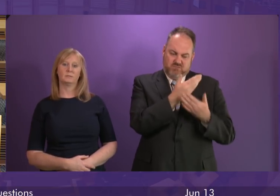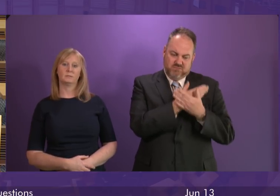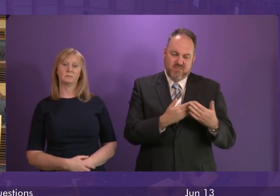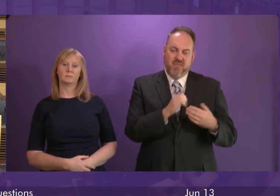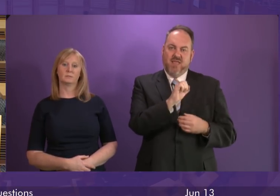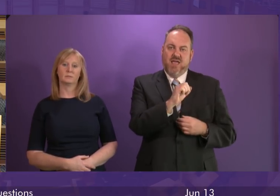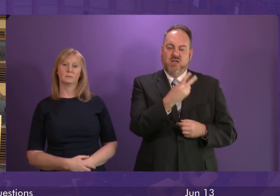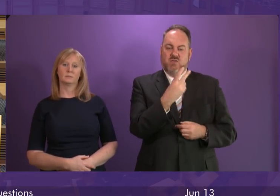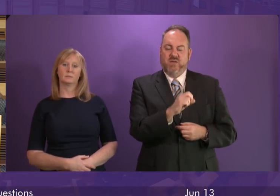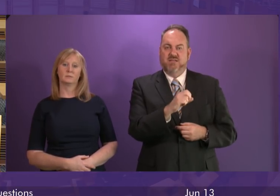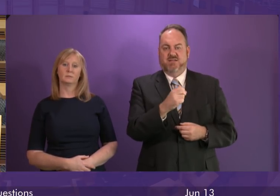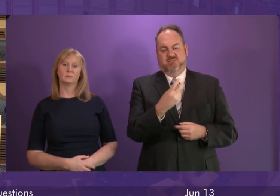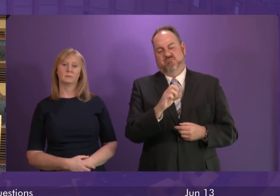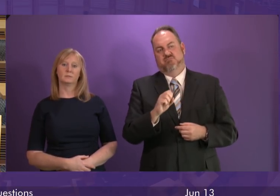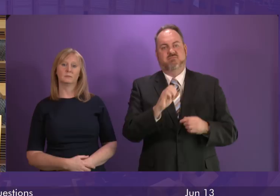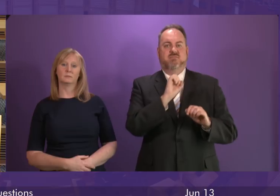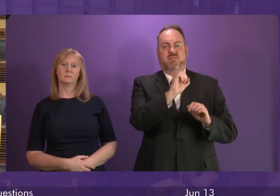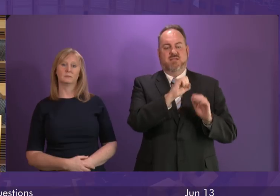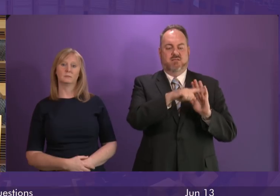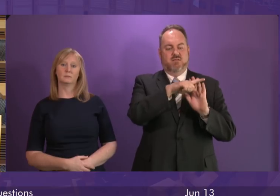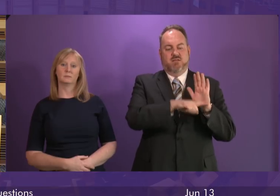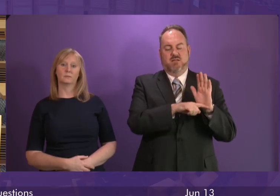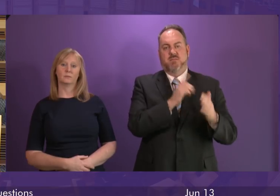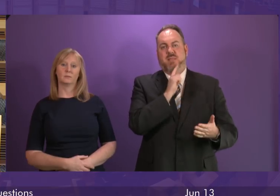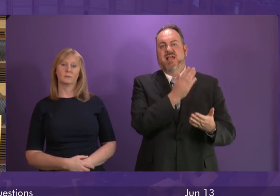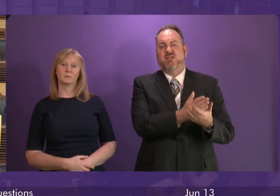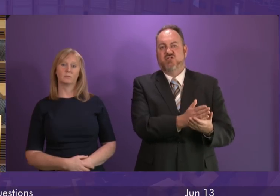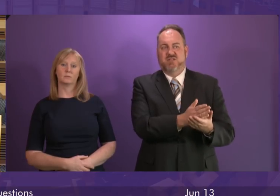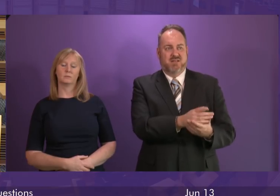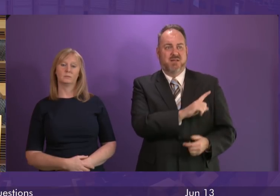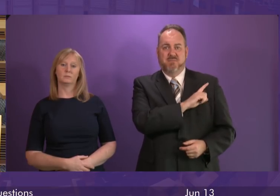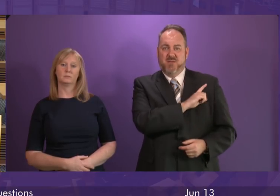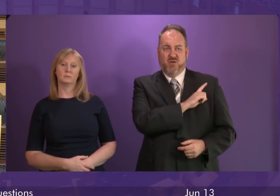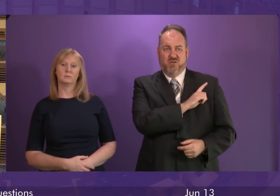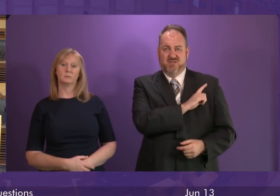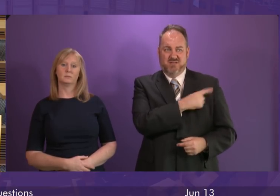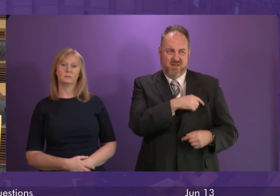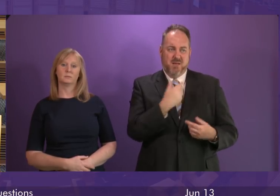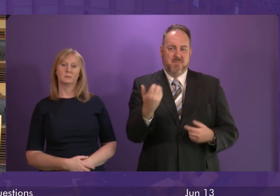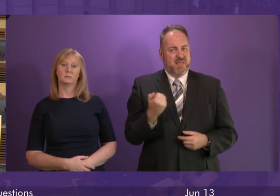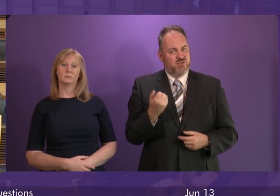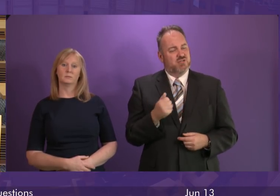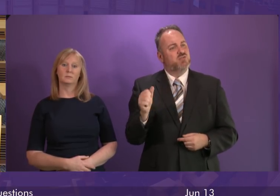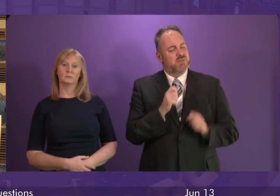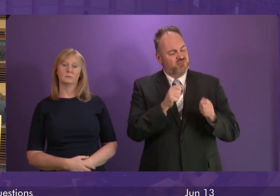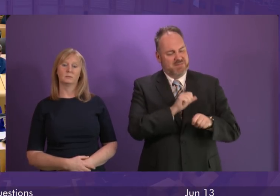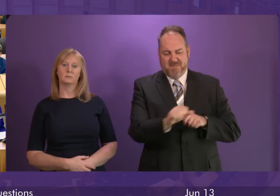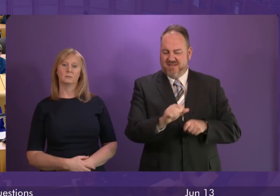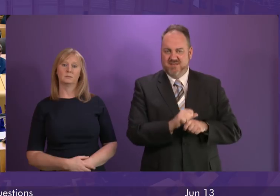manifesto pledge and reverse this decision because our pensioners deserve so much better than this.